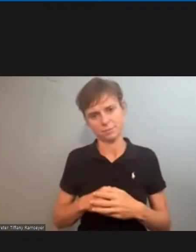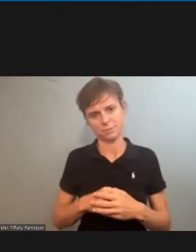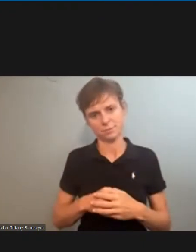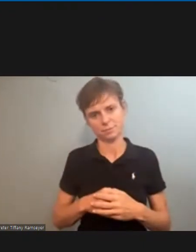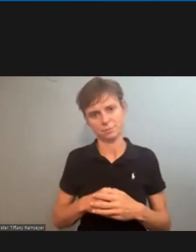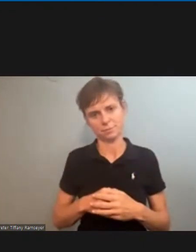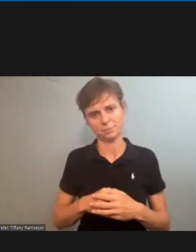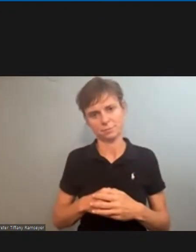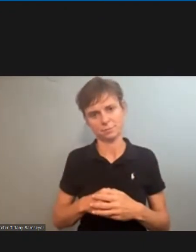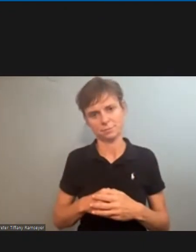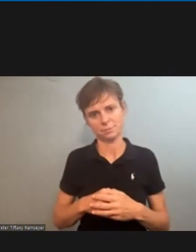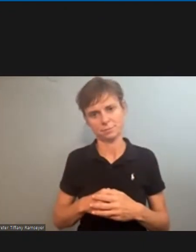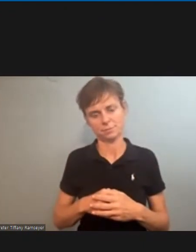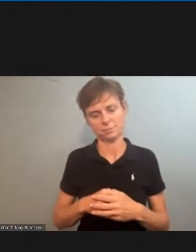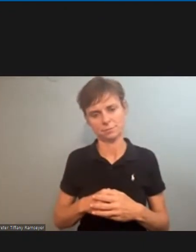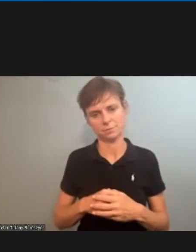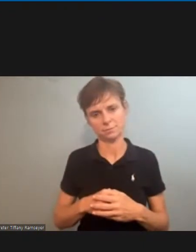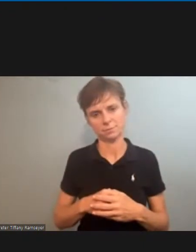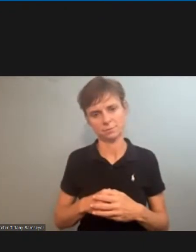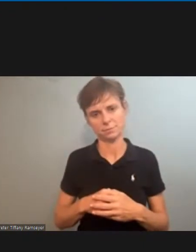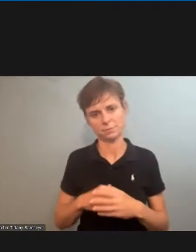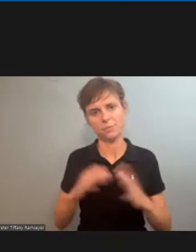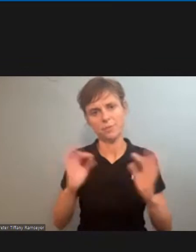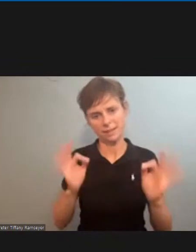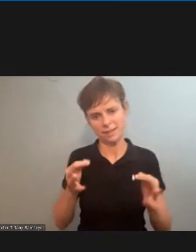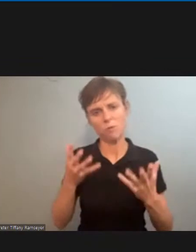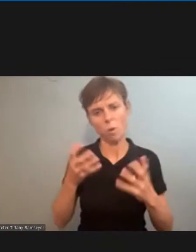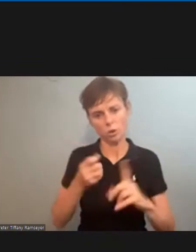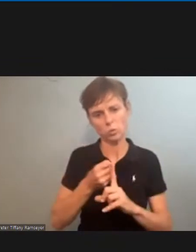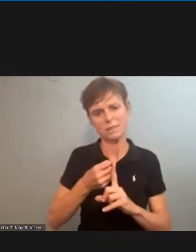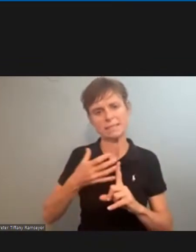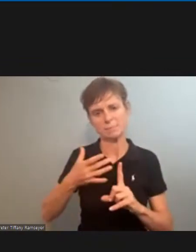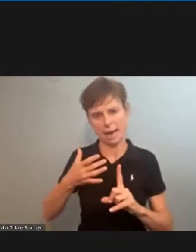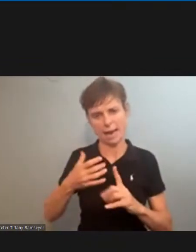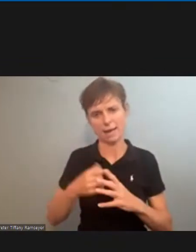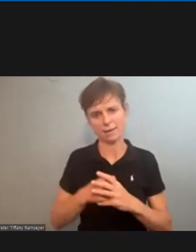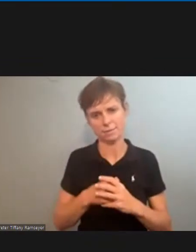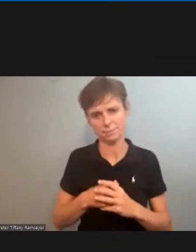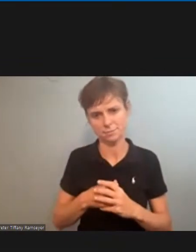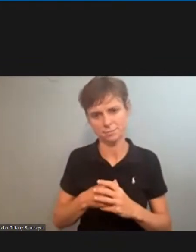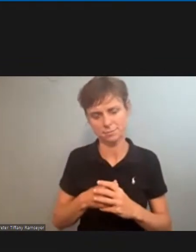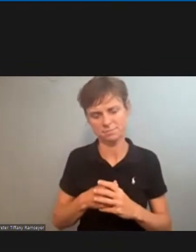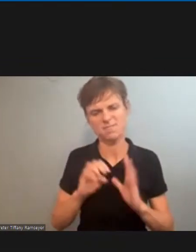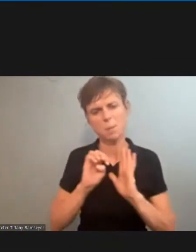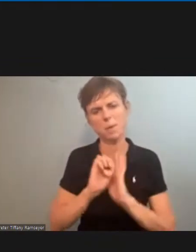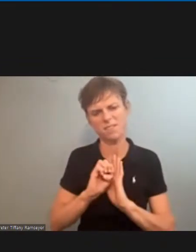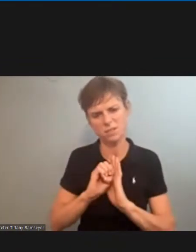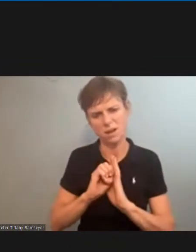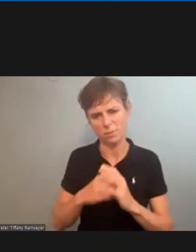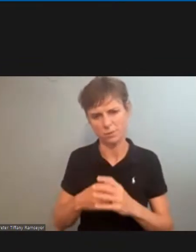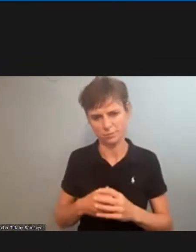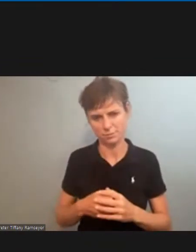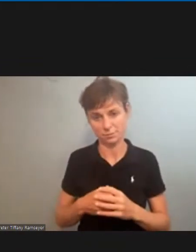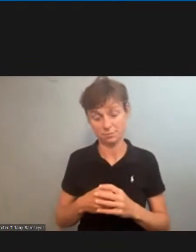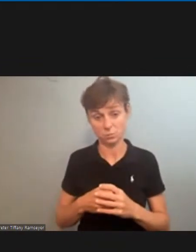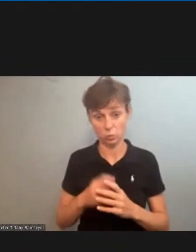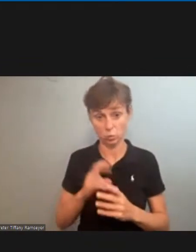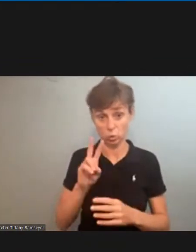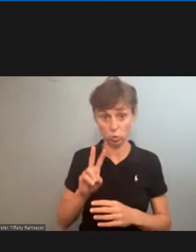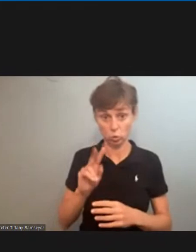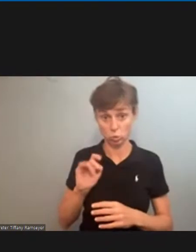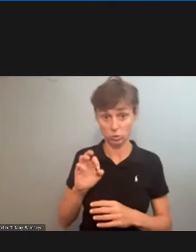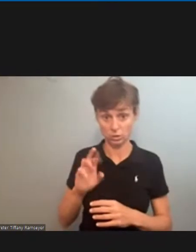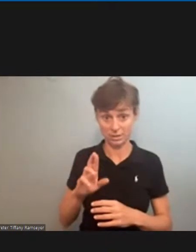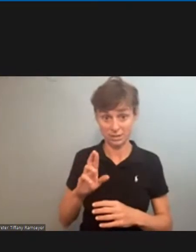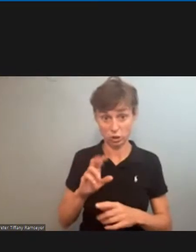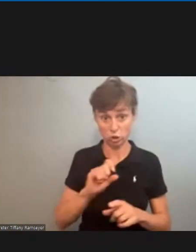so we definitely want to expand let me give you some examples the two-tier career weight